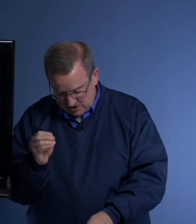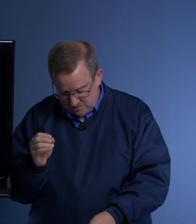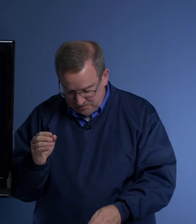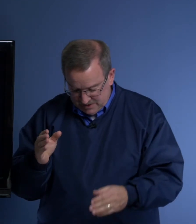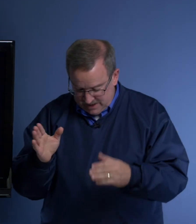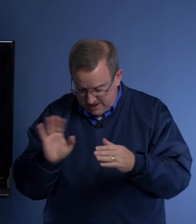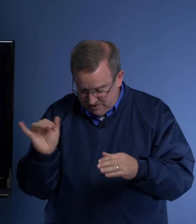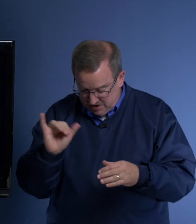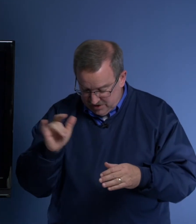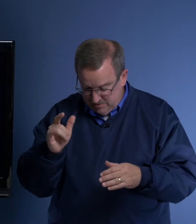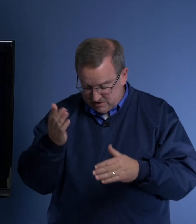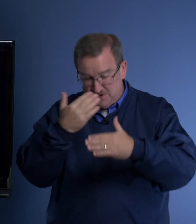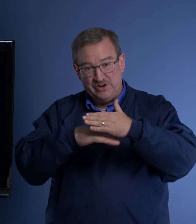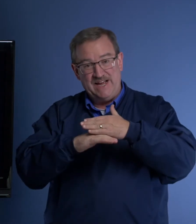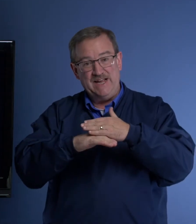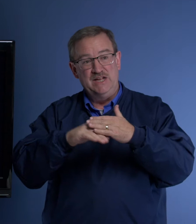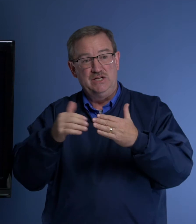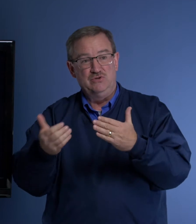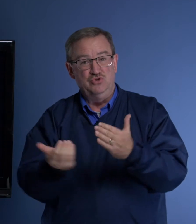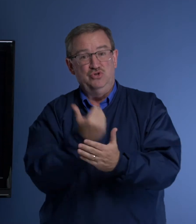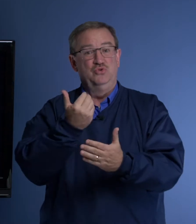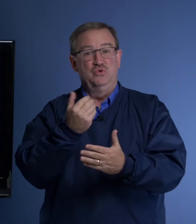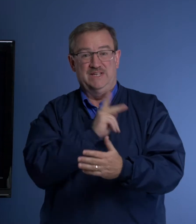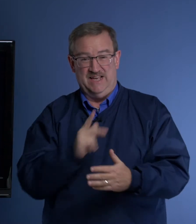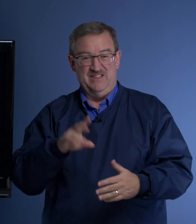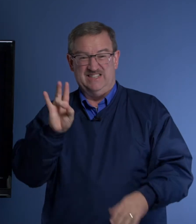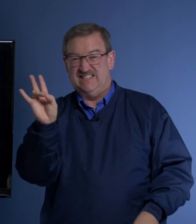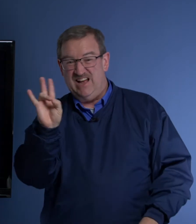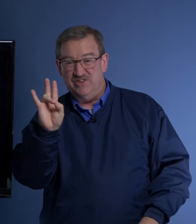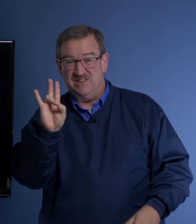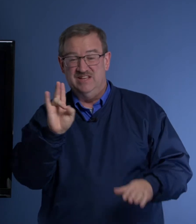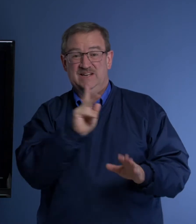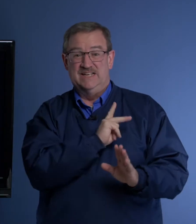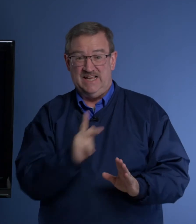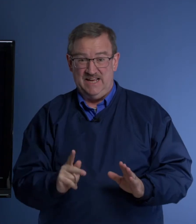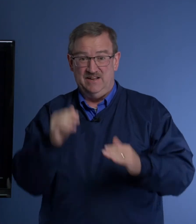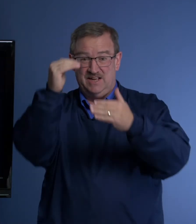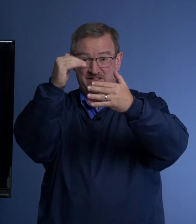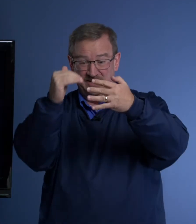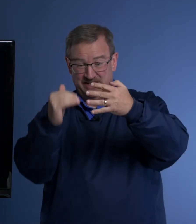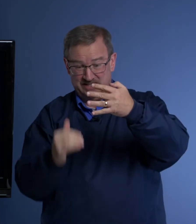so, even though he was under a new king, the seventh king in the list,